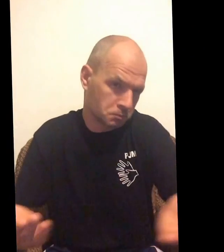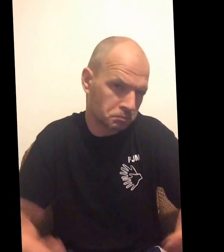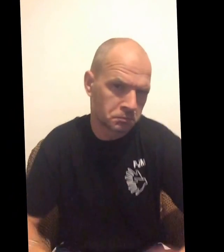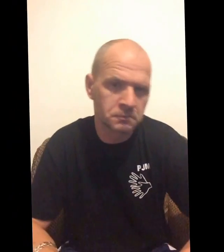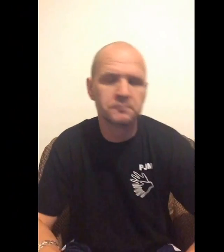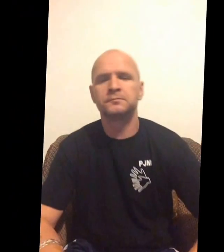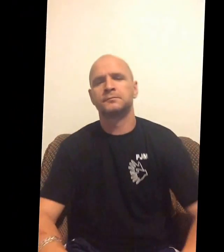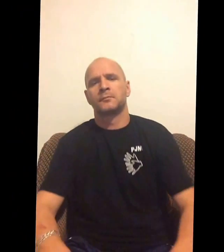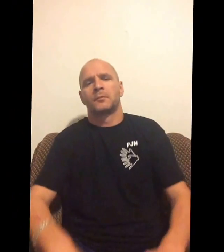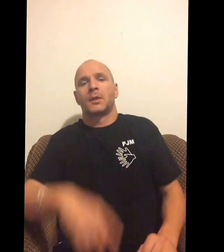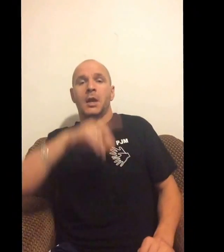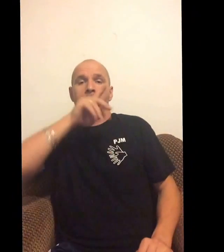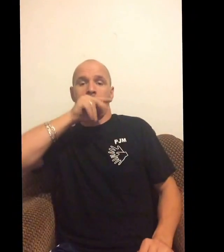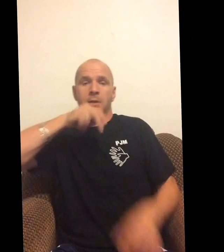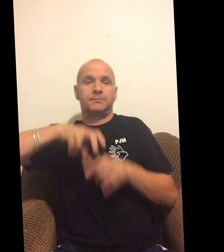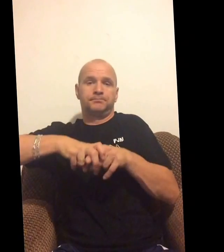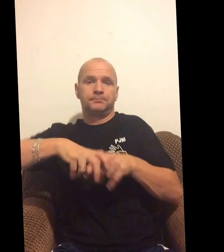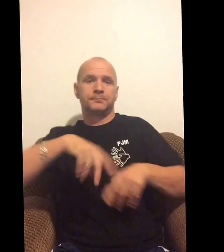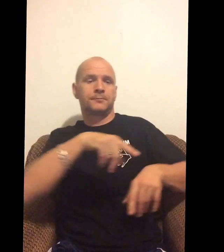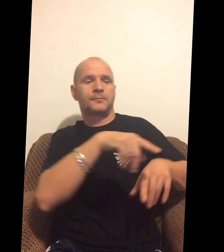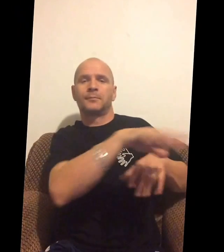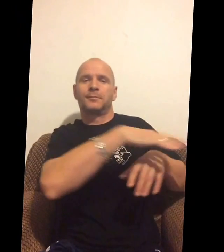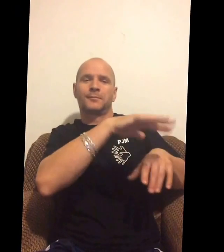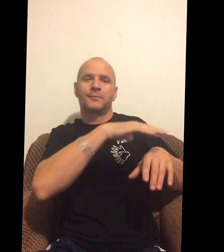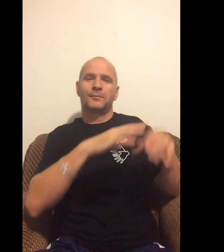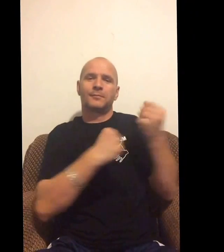on the